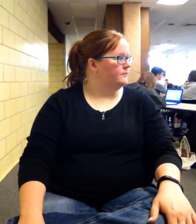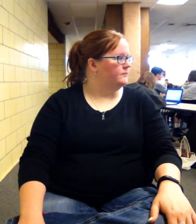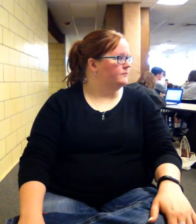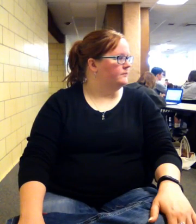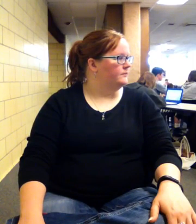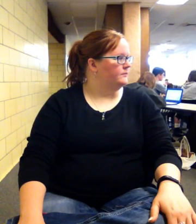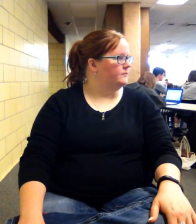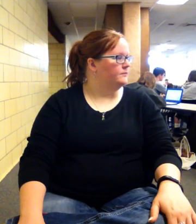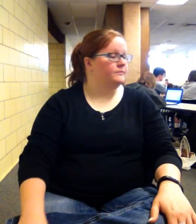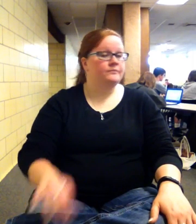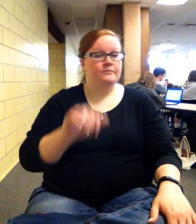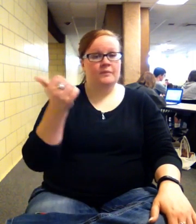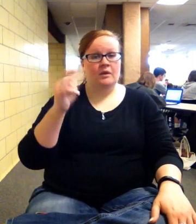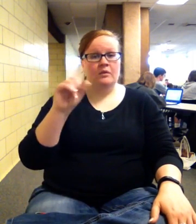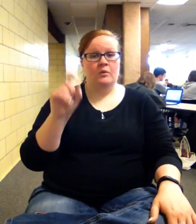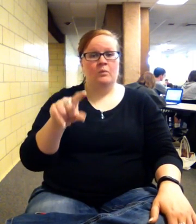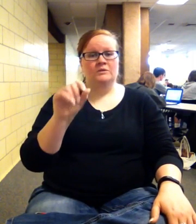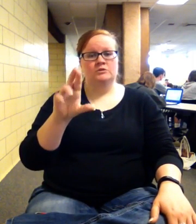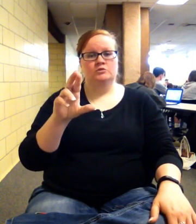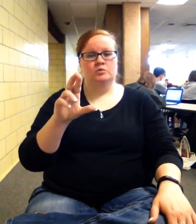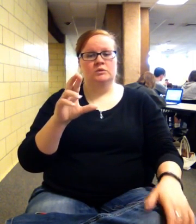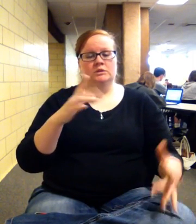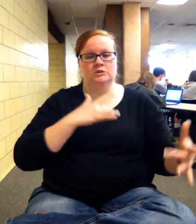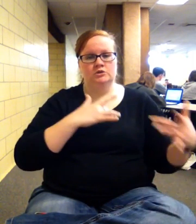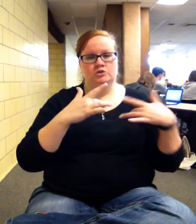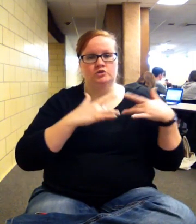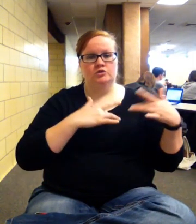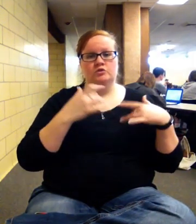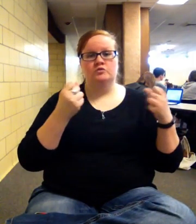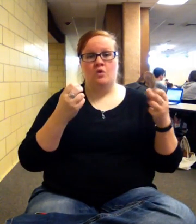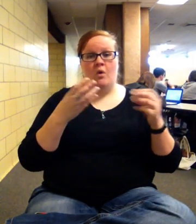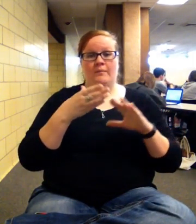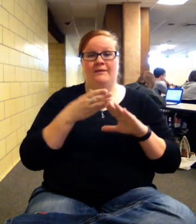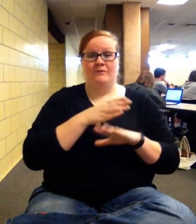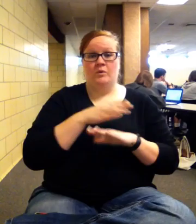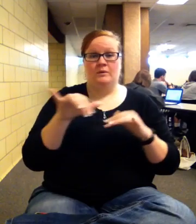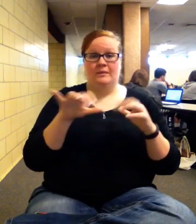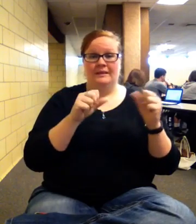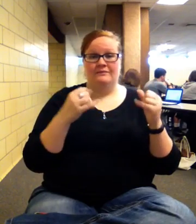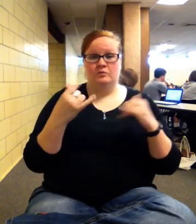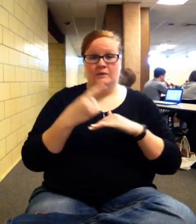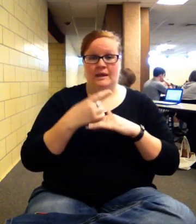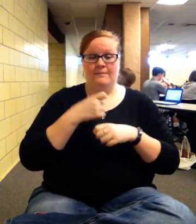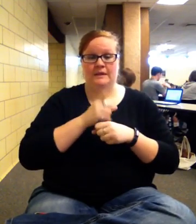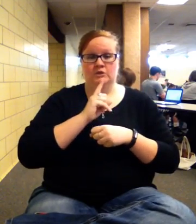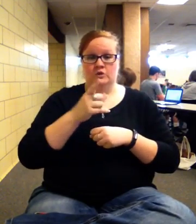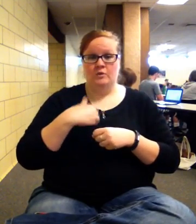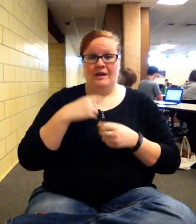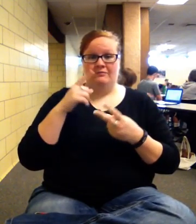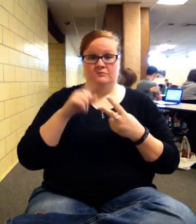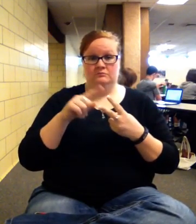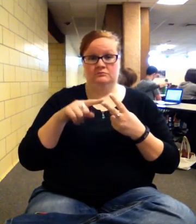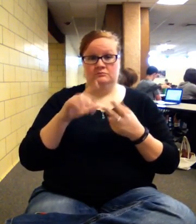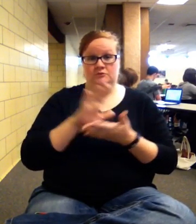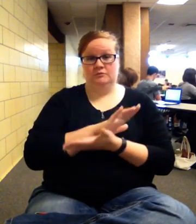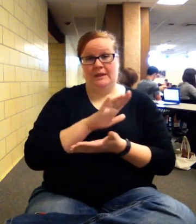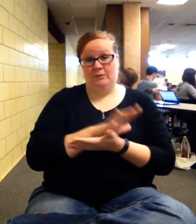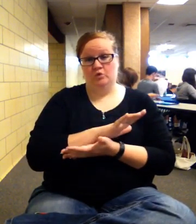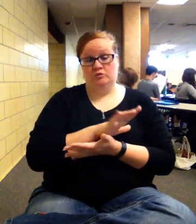Any other questions or concerns? So before you leave today, make sure that you get one of each of these take-home